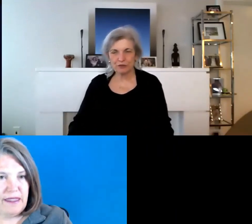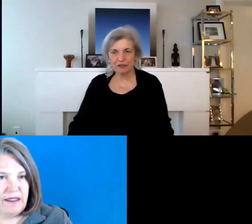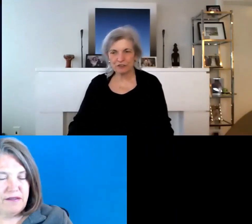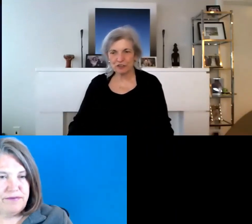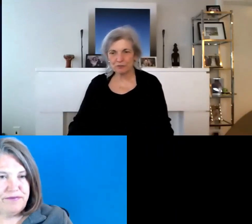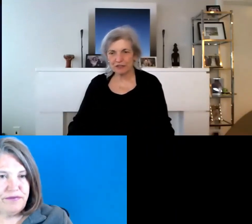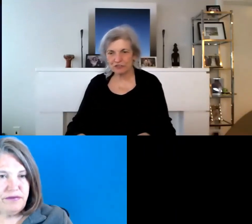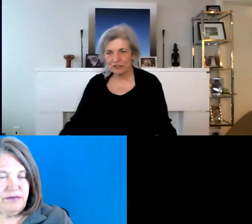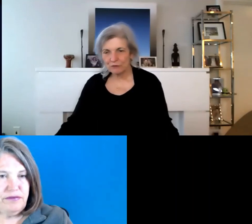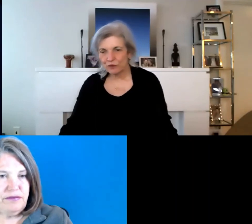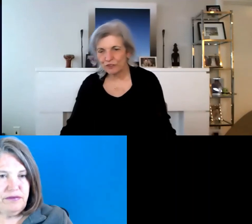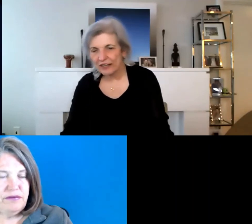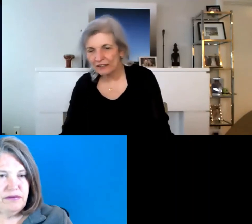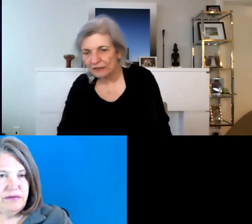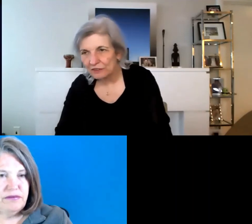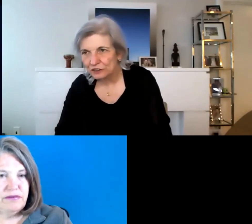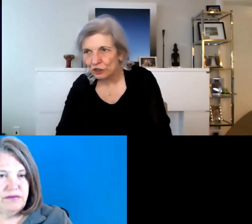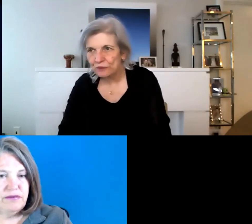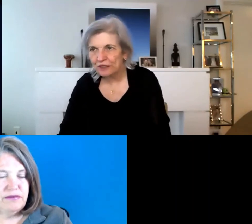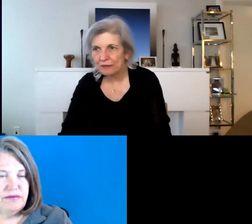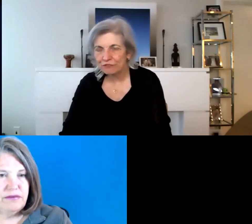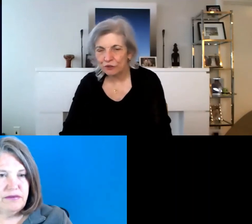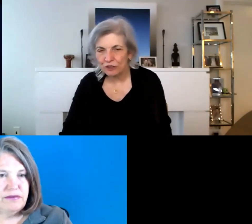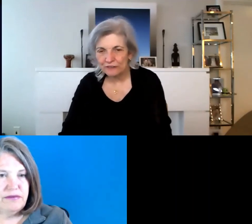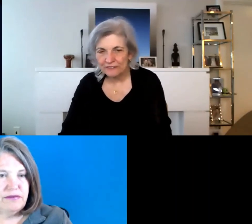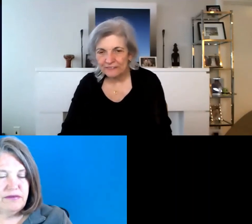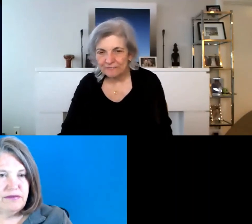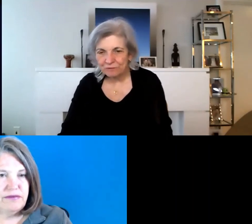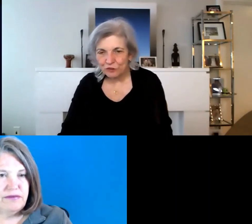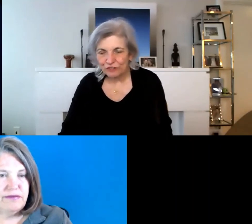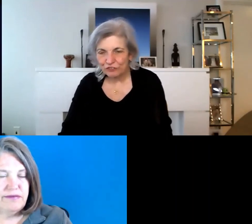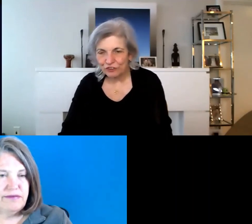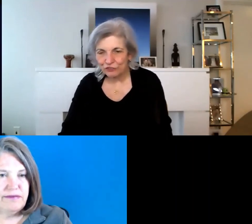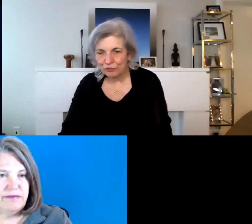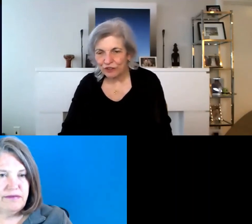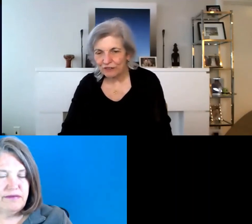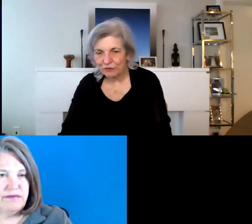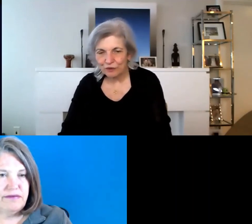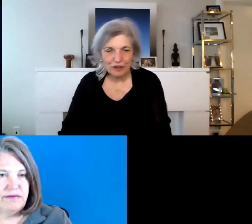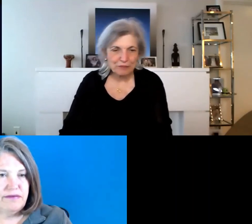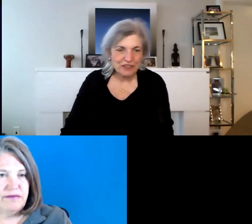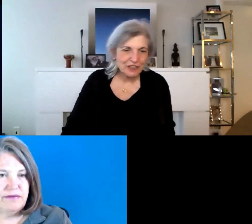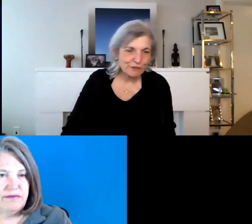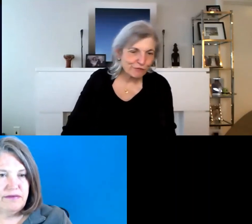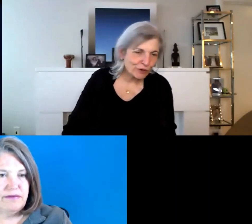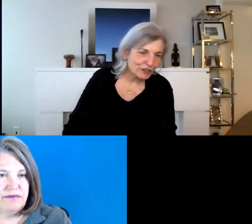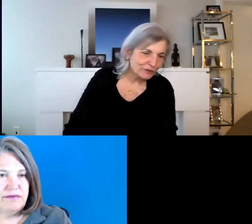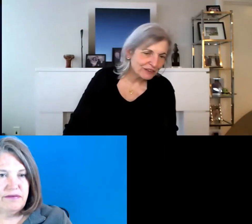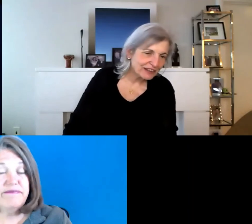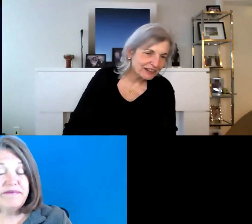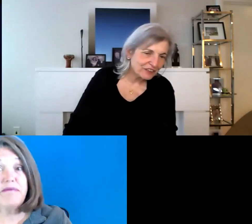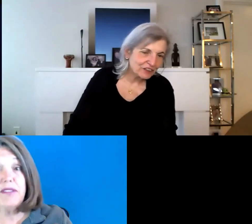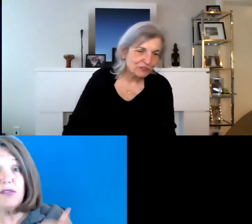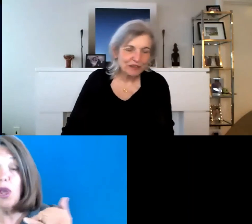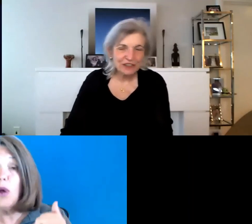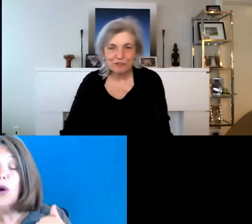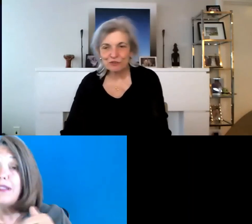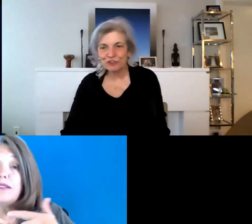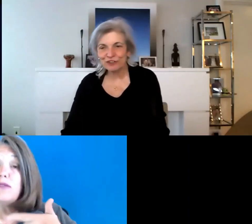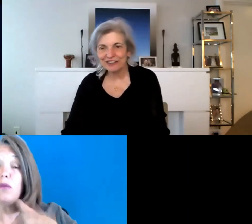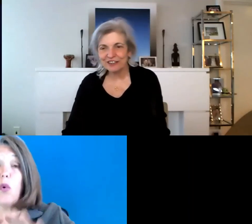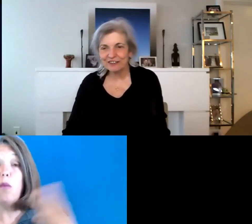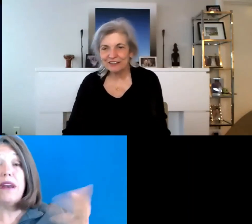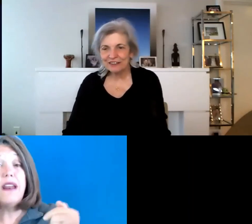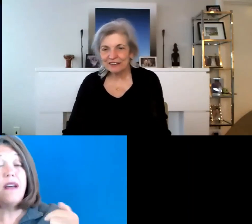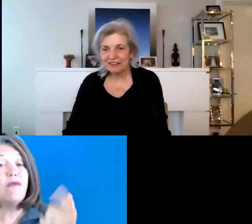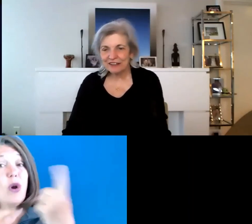hit the private space with that, let's open it up for questions where we want to be here for you. And as many of you